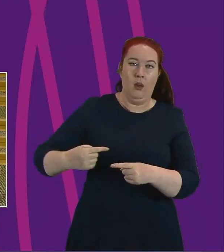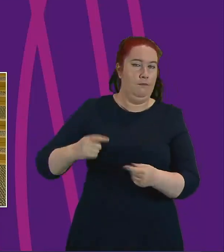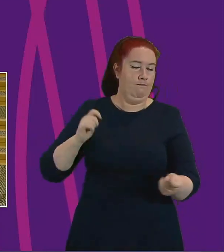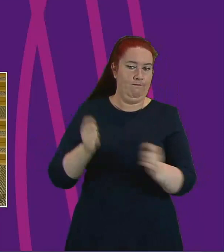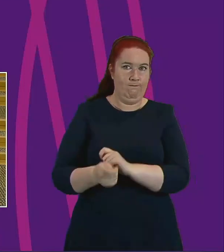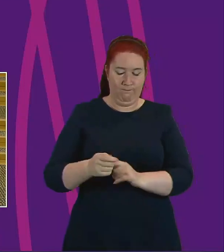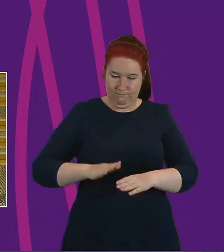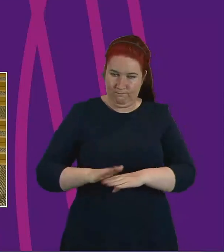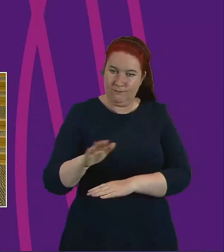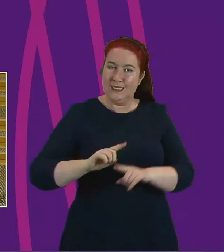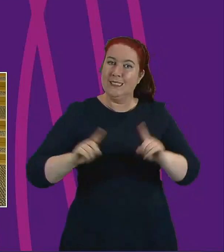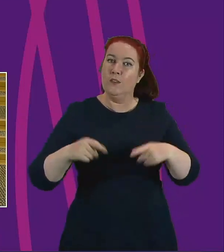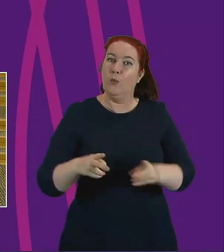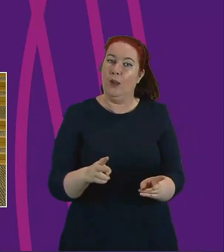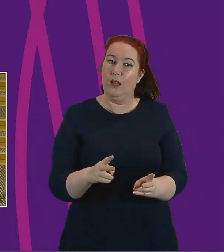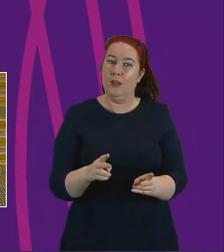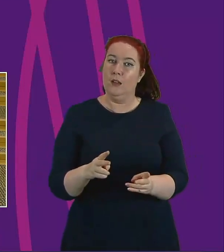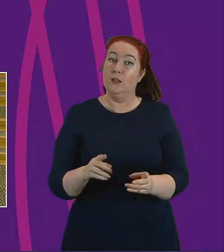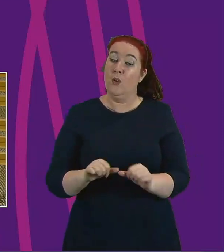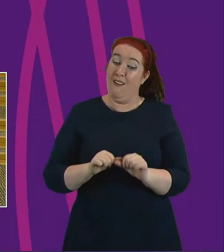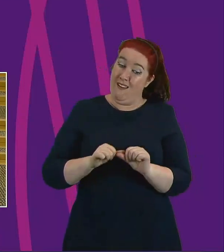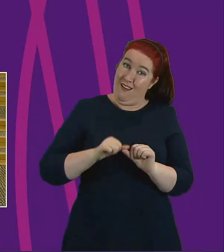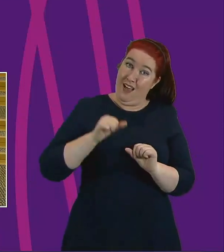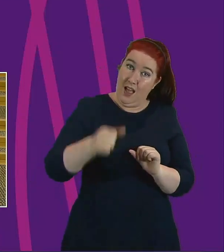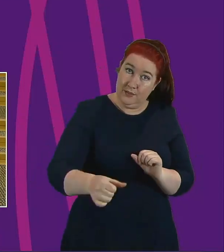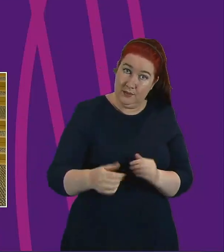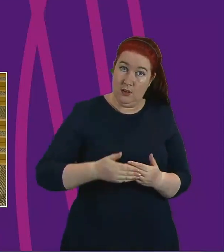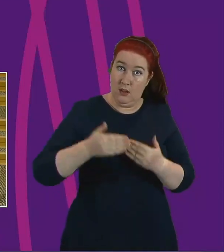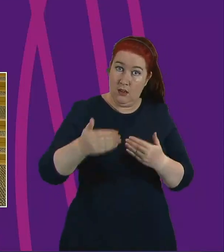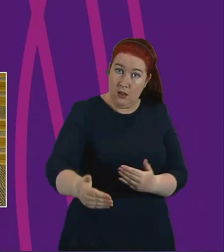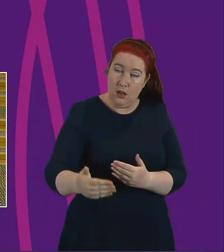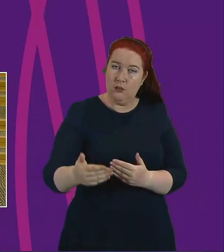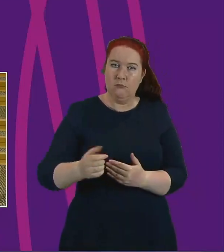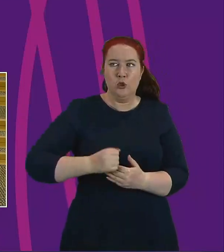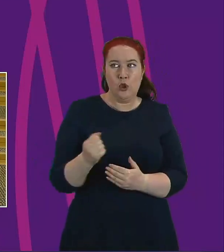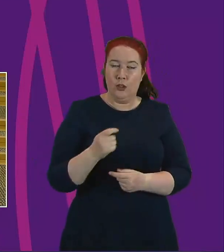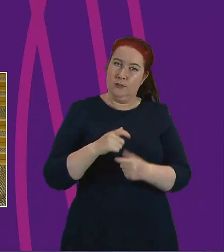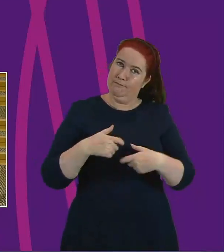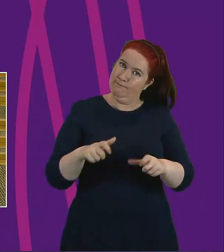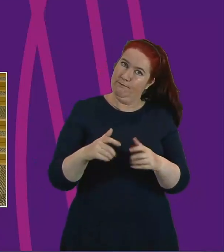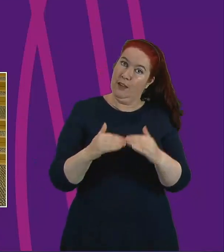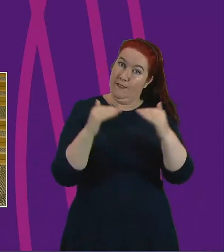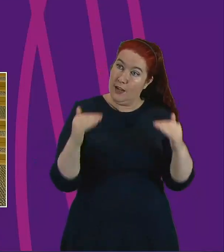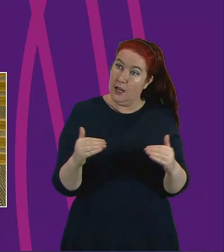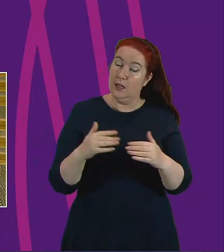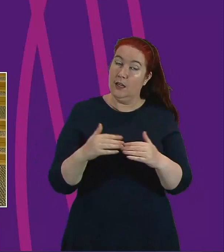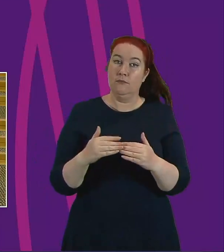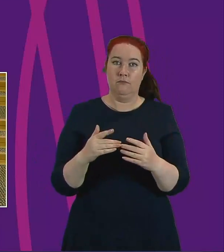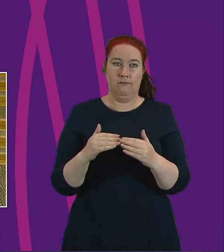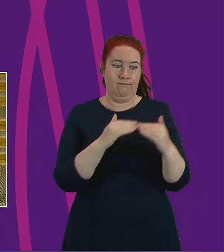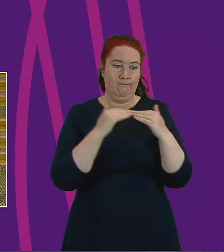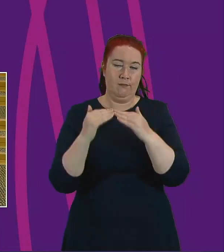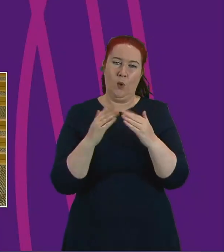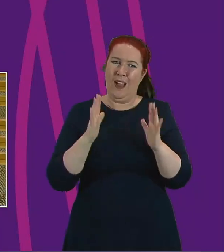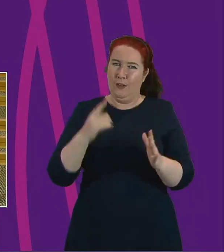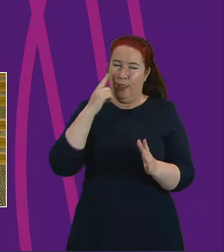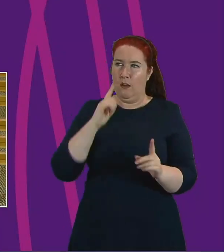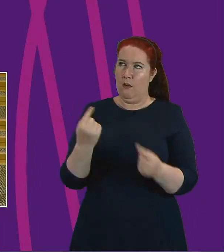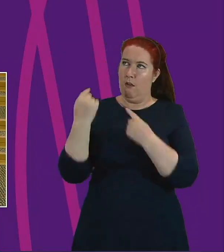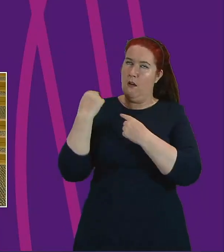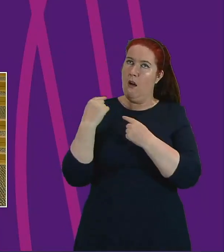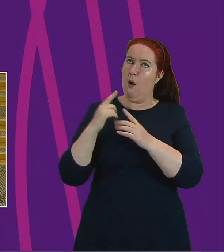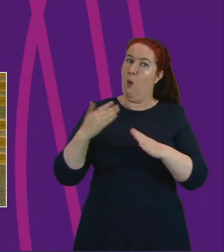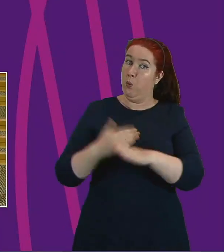And so, to create a post-pandemic Scotland that is fairer and equal, we need to capture what worked well, work out what more needs to be done